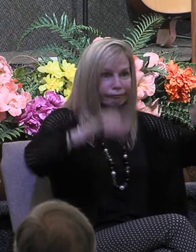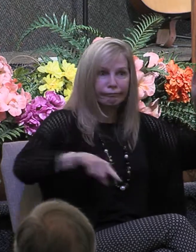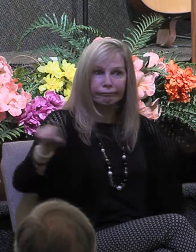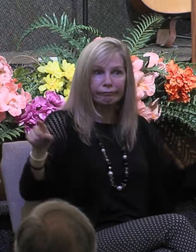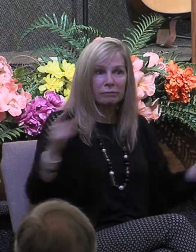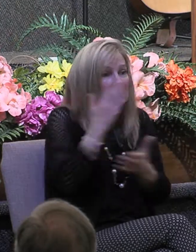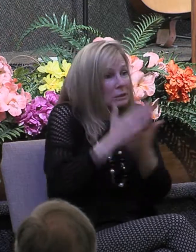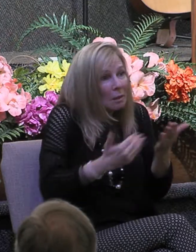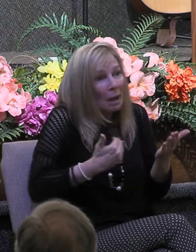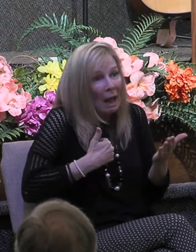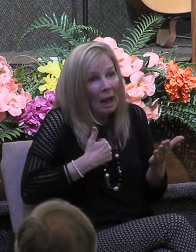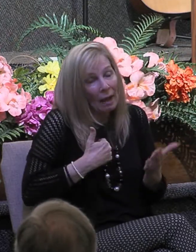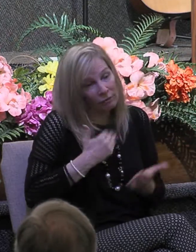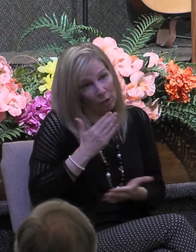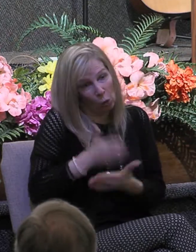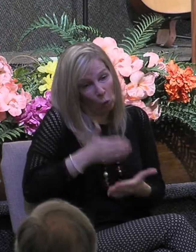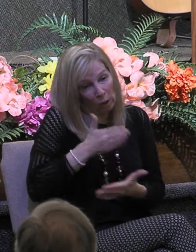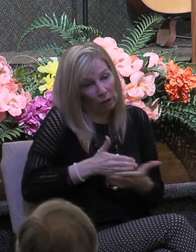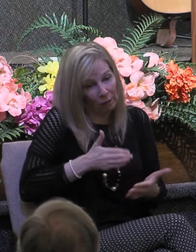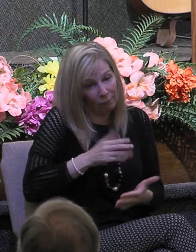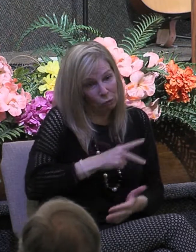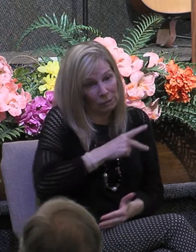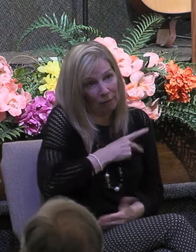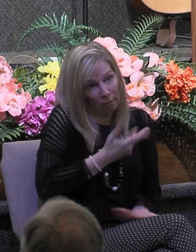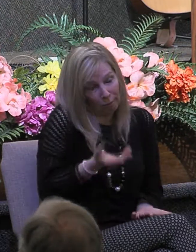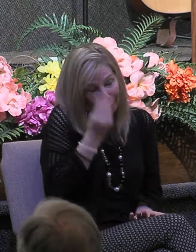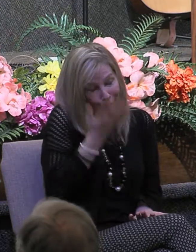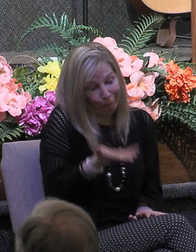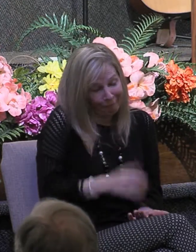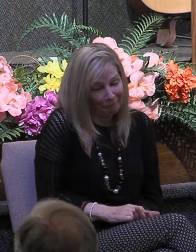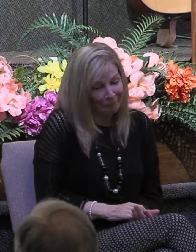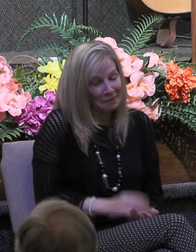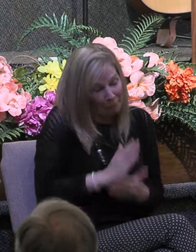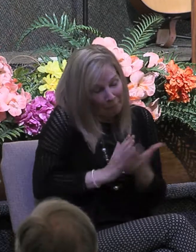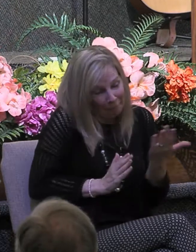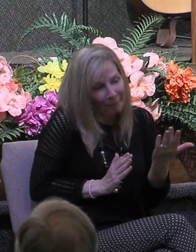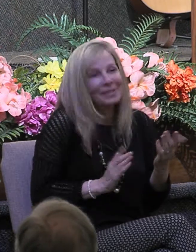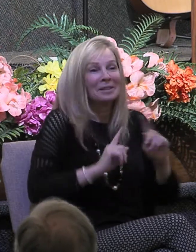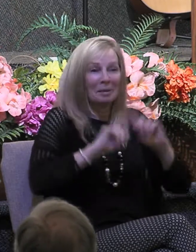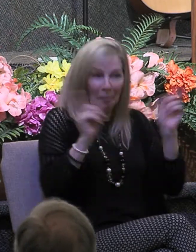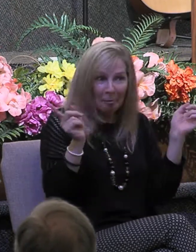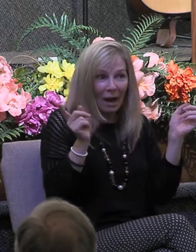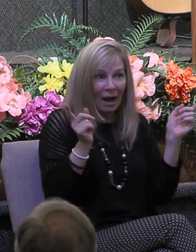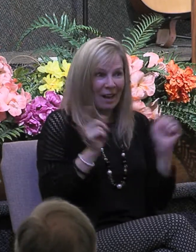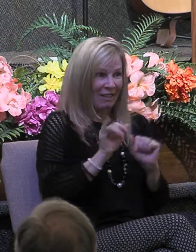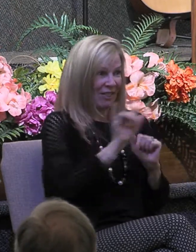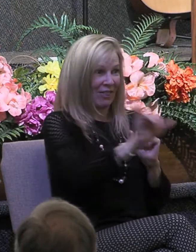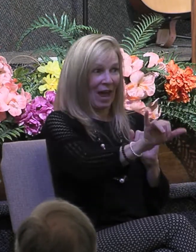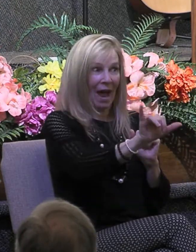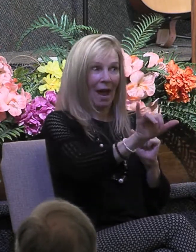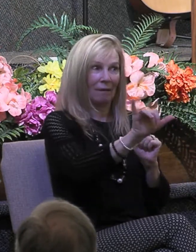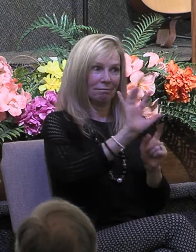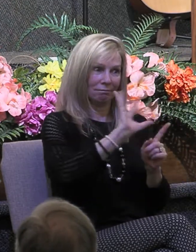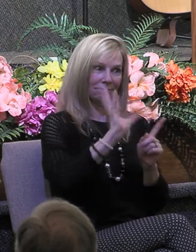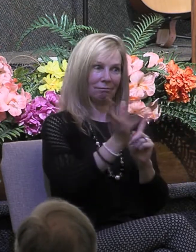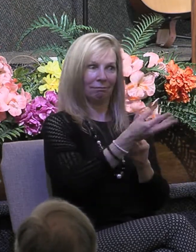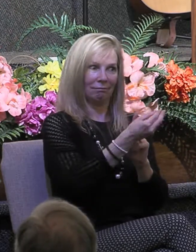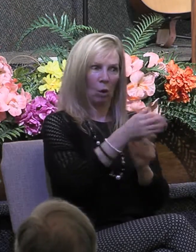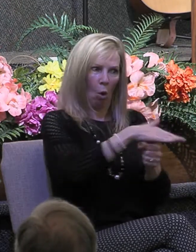have annoying character flaws. And yet, it is in the environment of the local church where we are forced